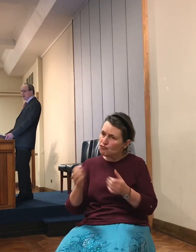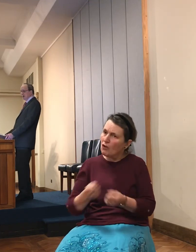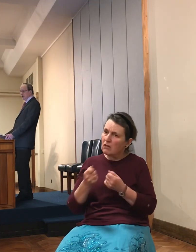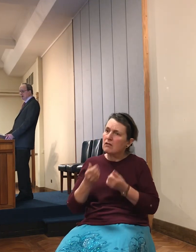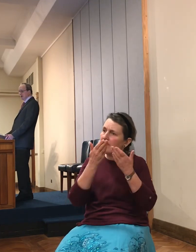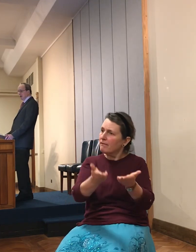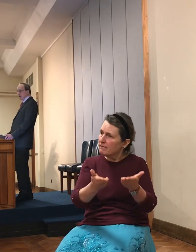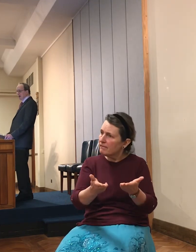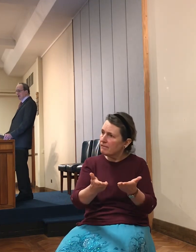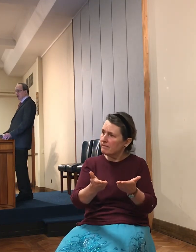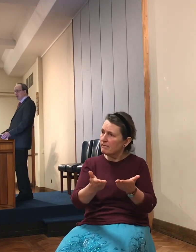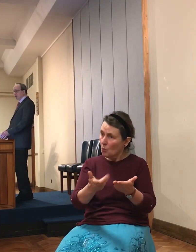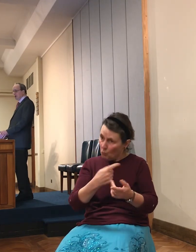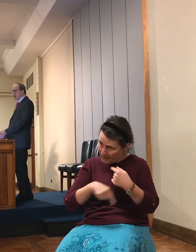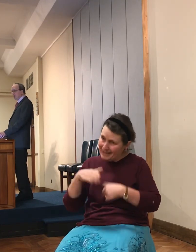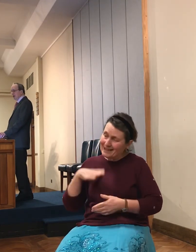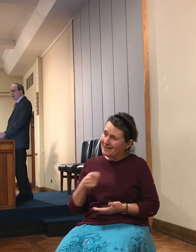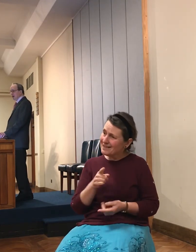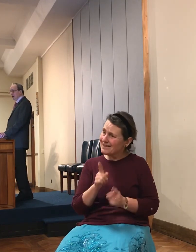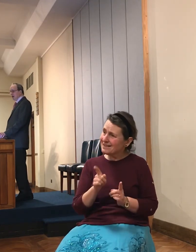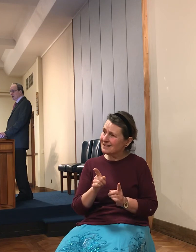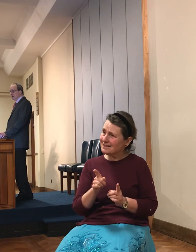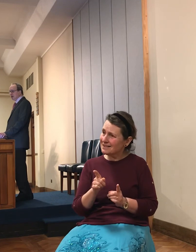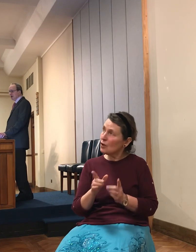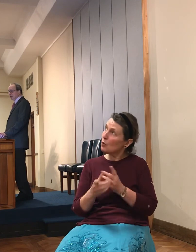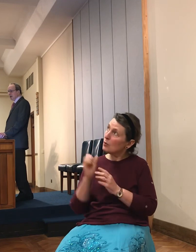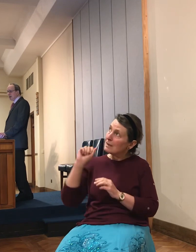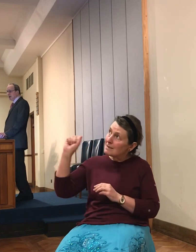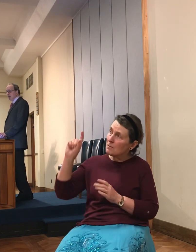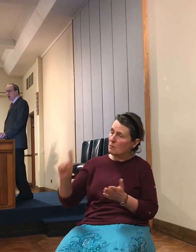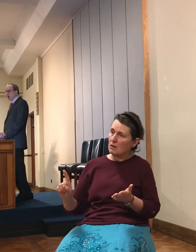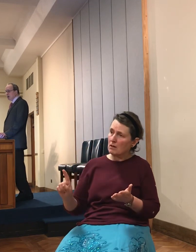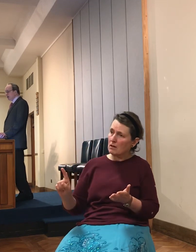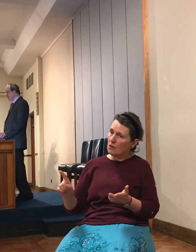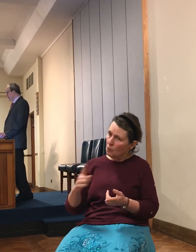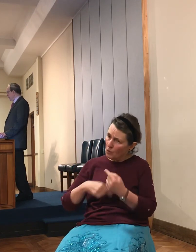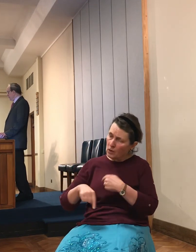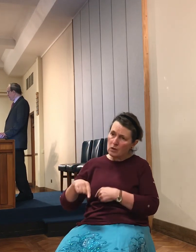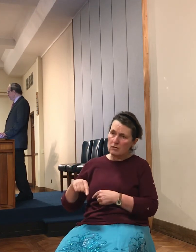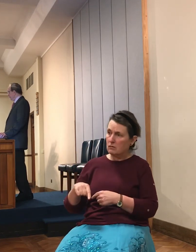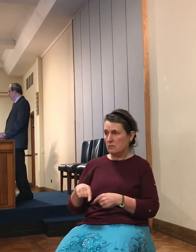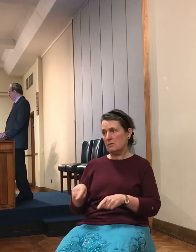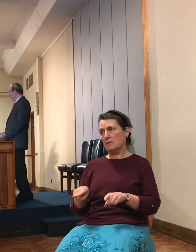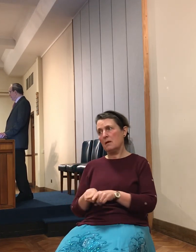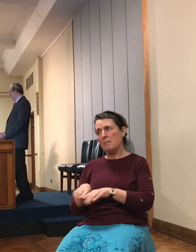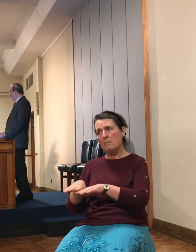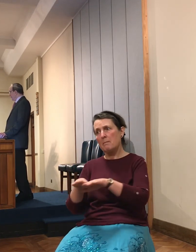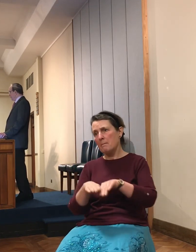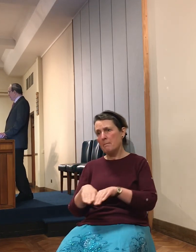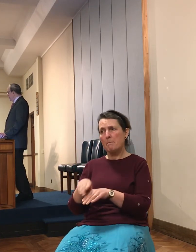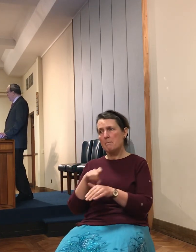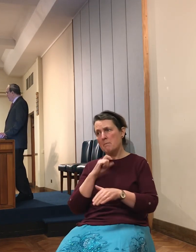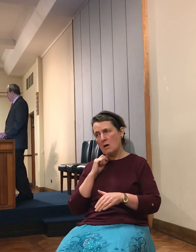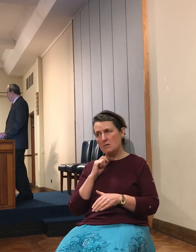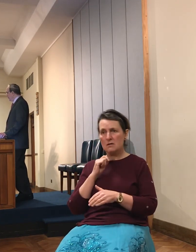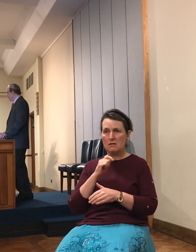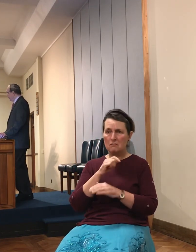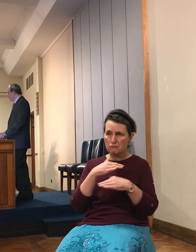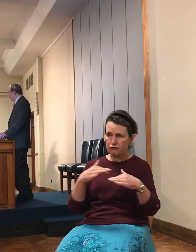great need is of faith as God's people. Patriot people were all the same. Our